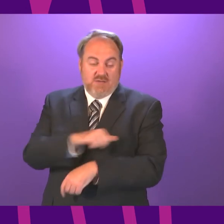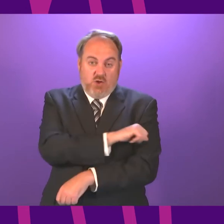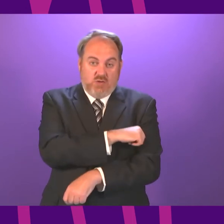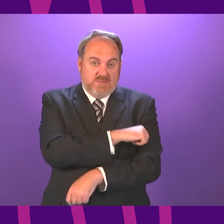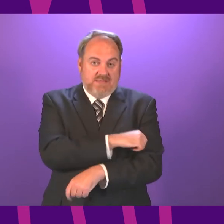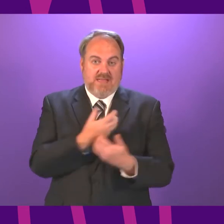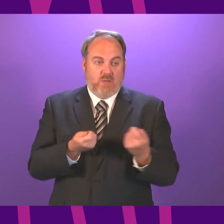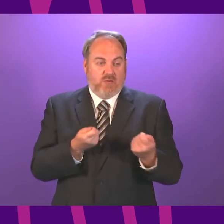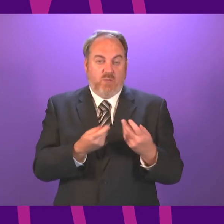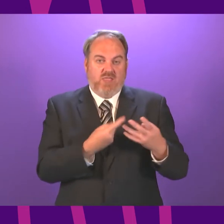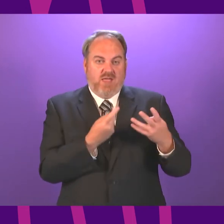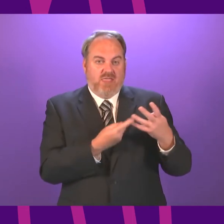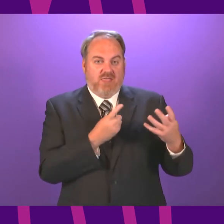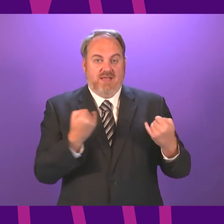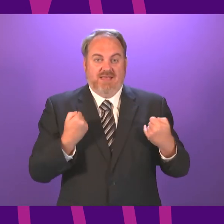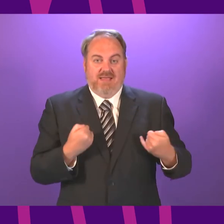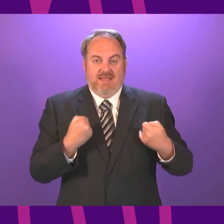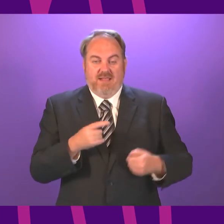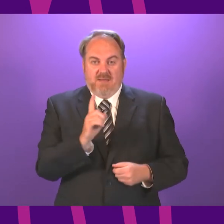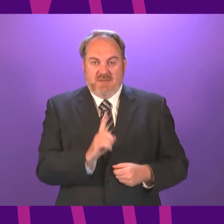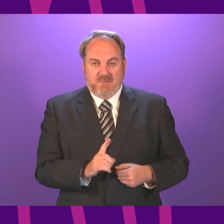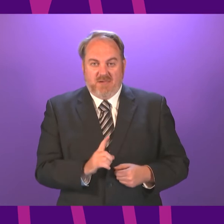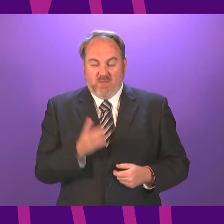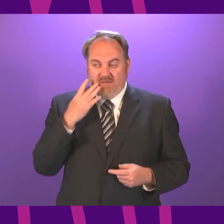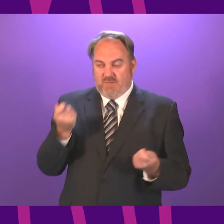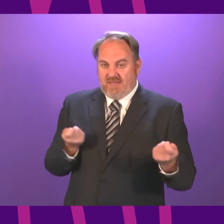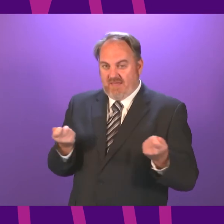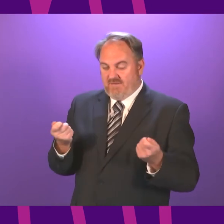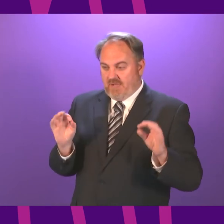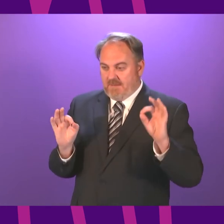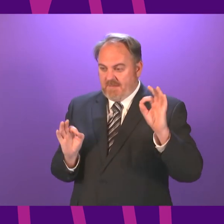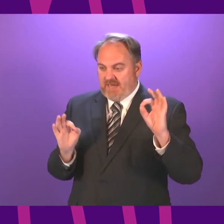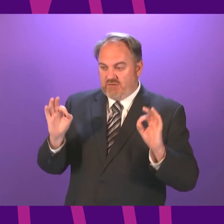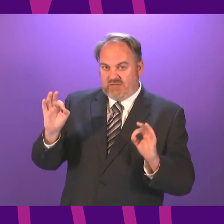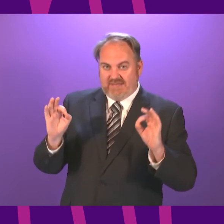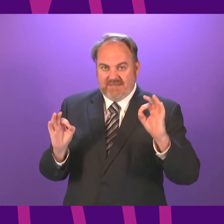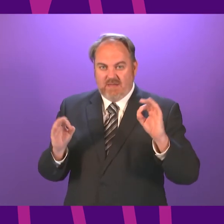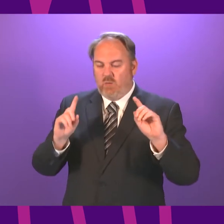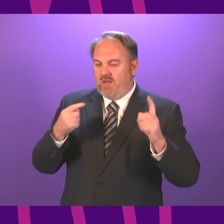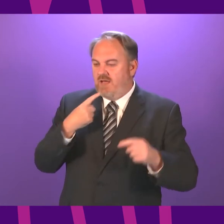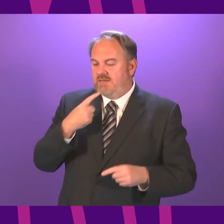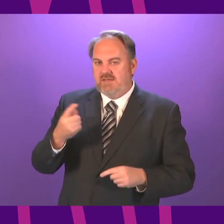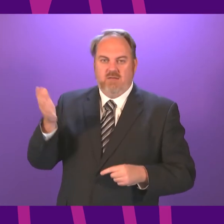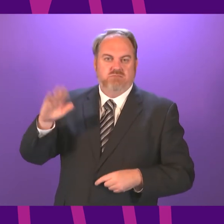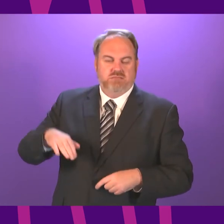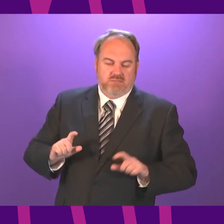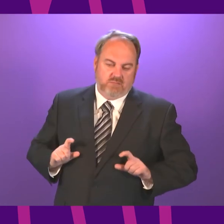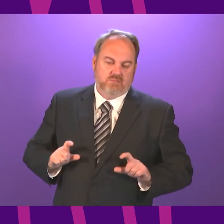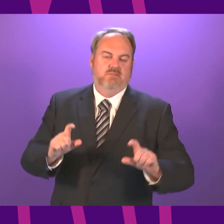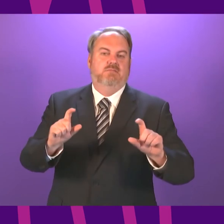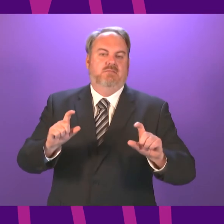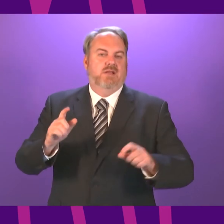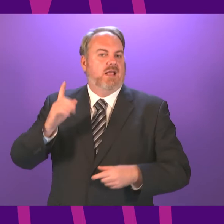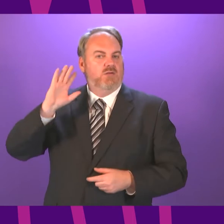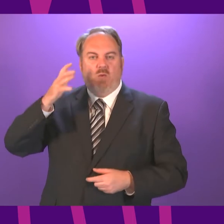pressure on our health service. So that link is weakening. That's good news. But it doesn't mean yet we can be completely complacent about case numbers.